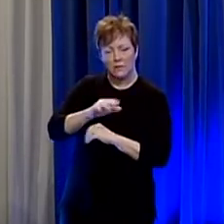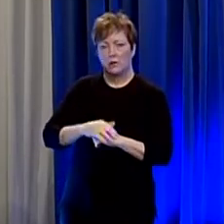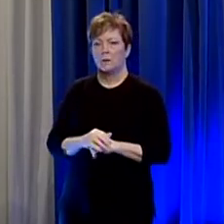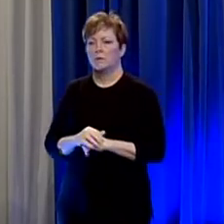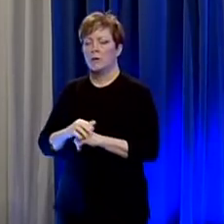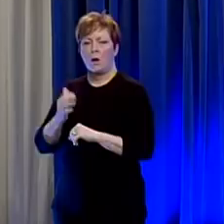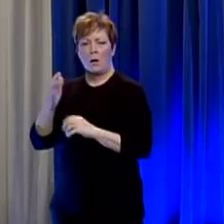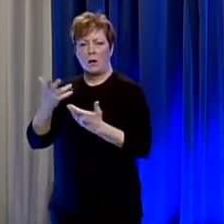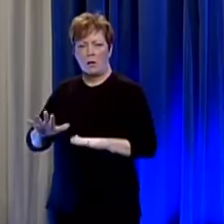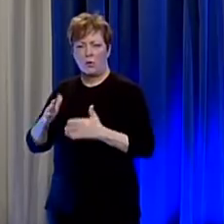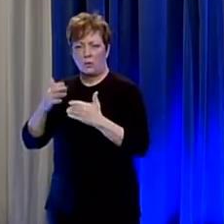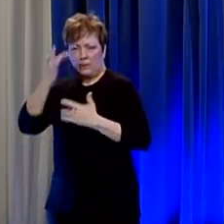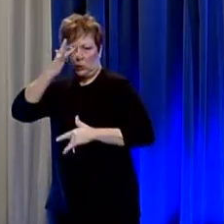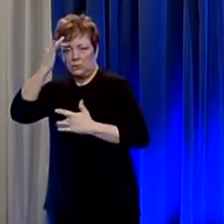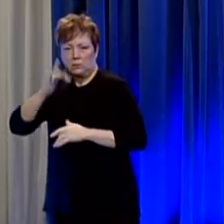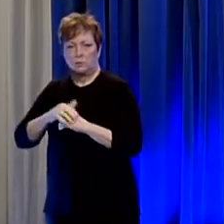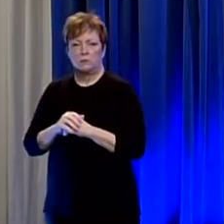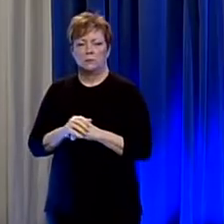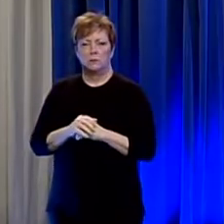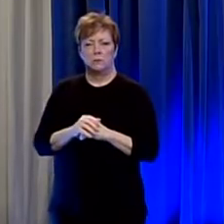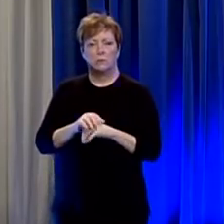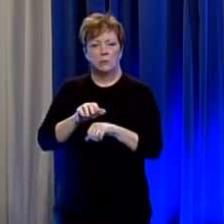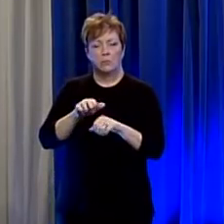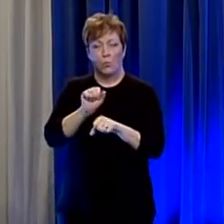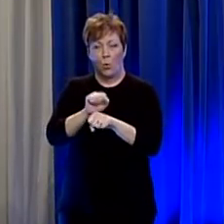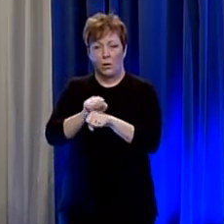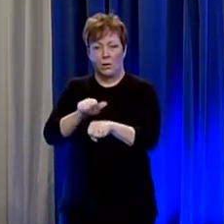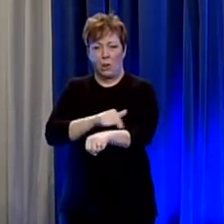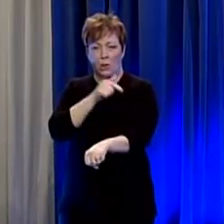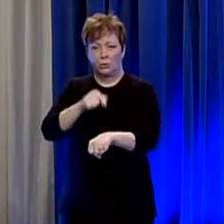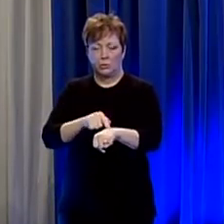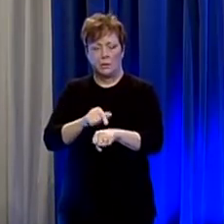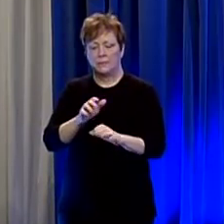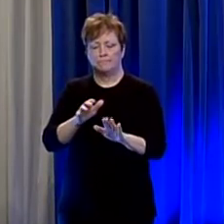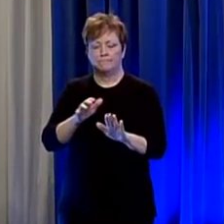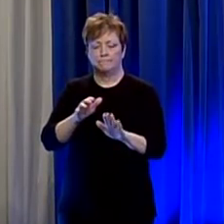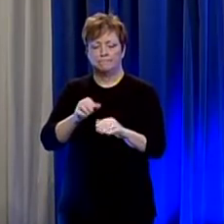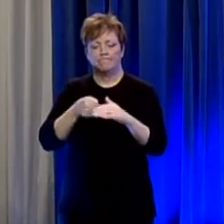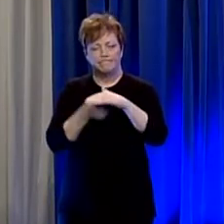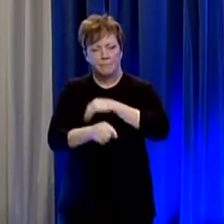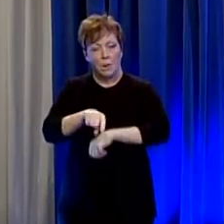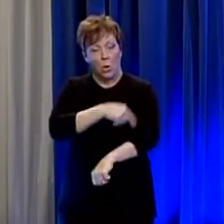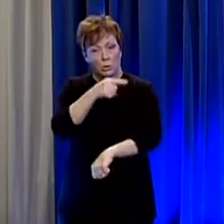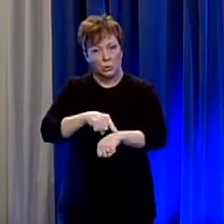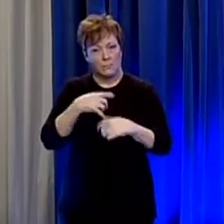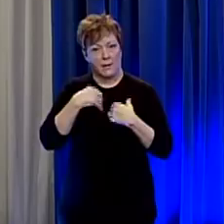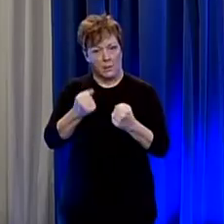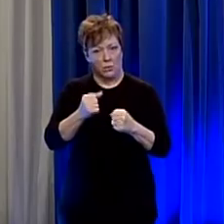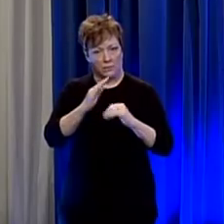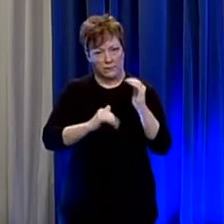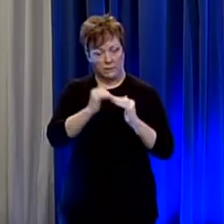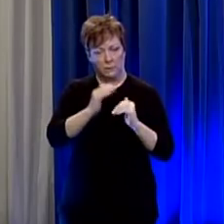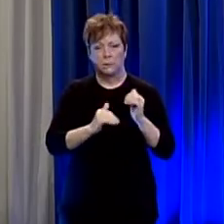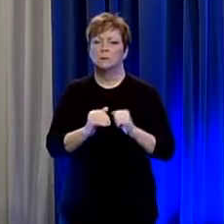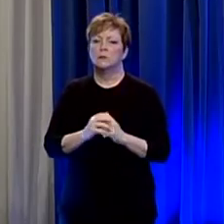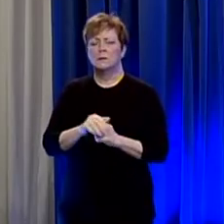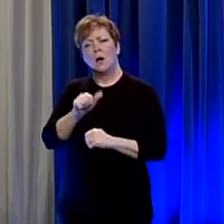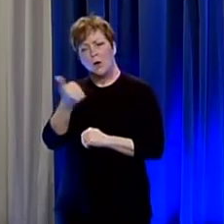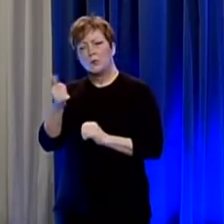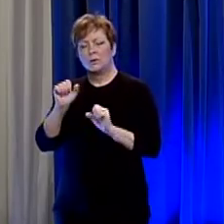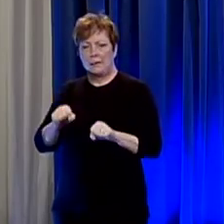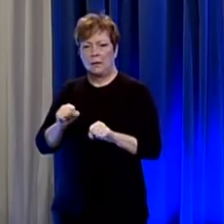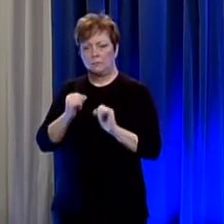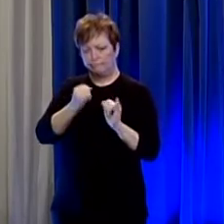are in a long-term health care facility and and other uh other types of patients can be considered on a case-by-case basis but